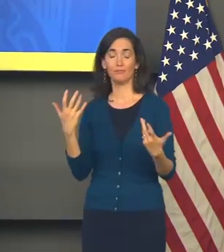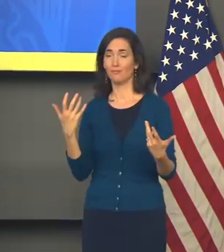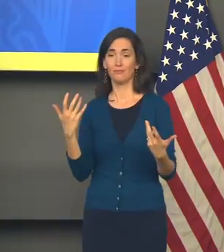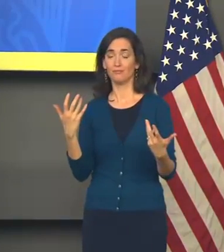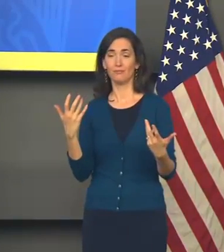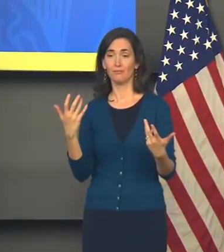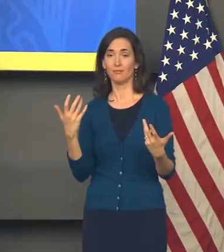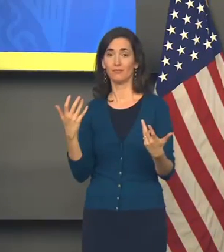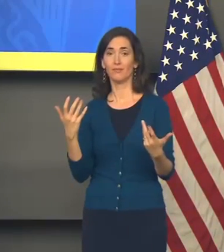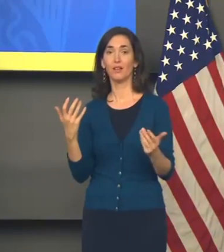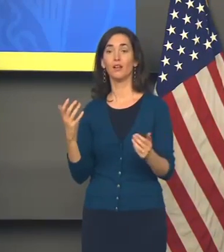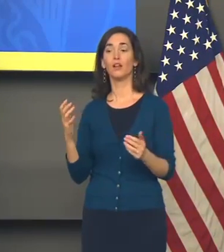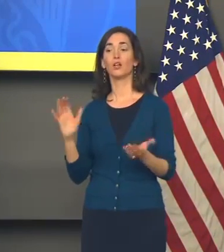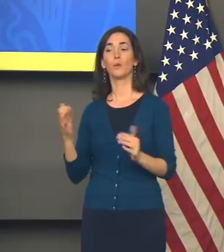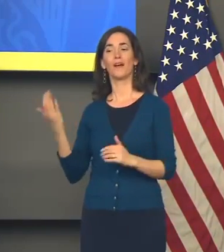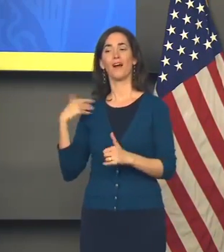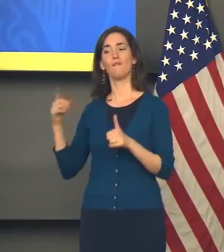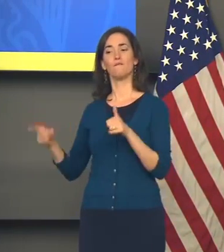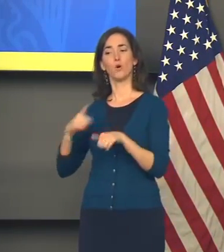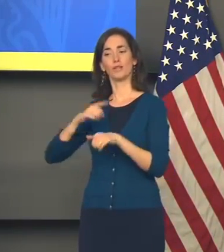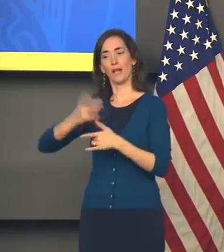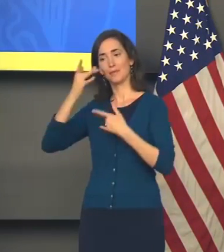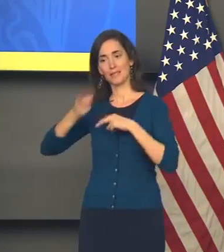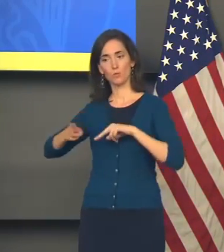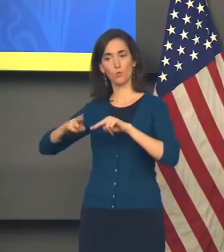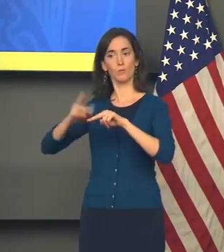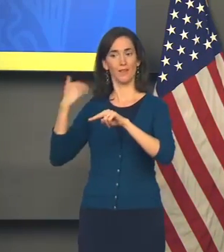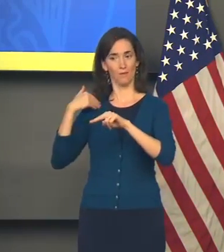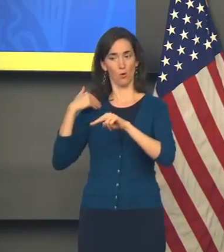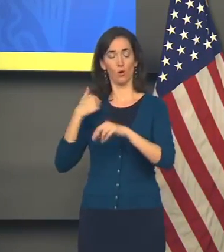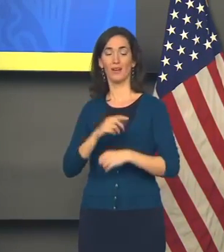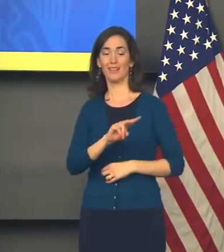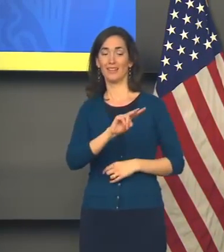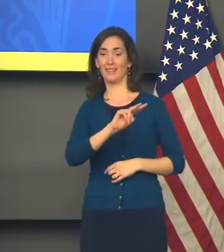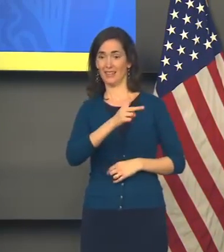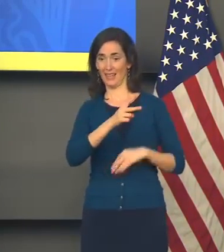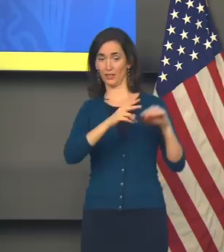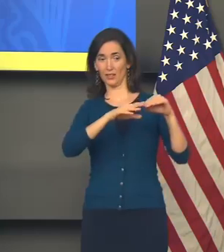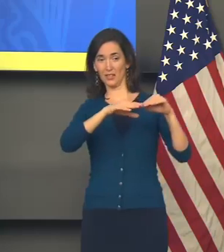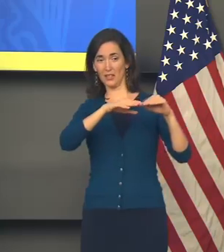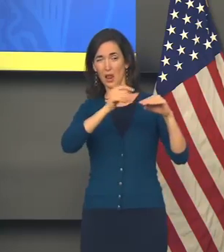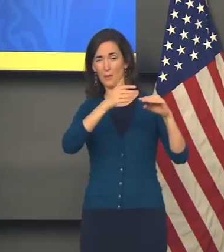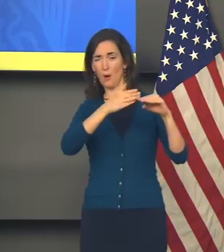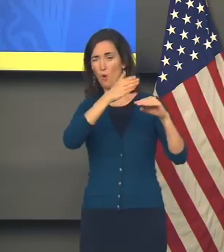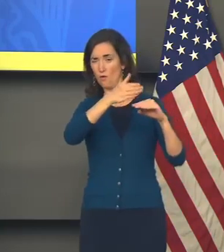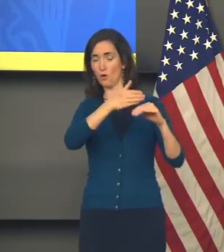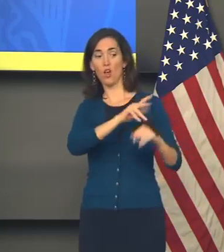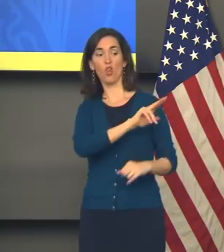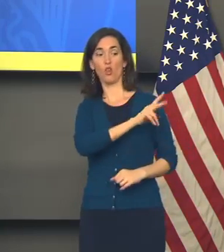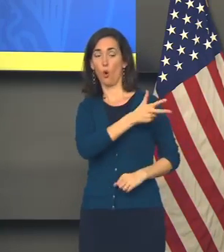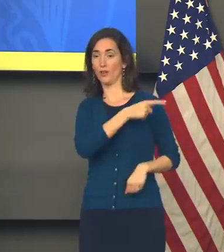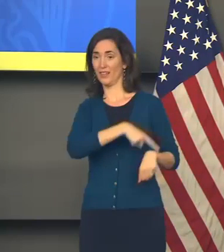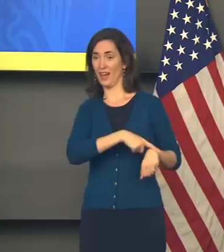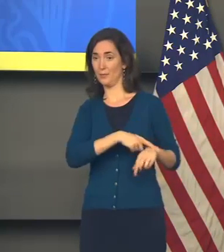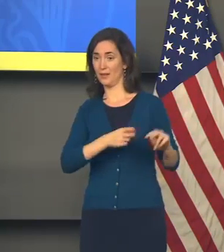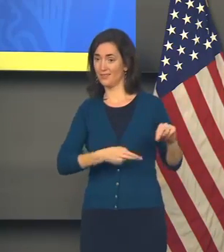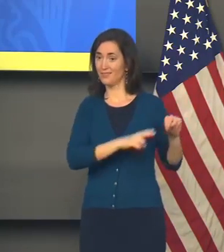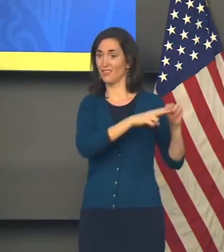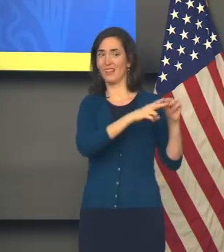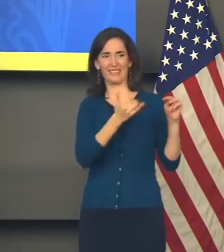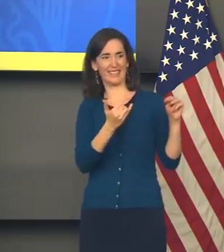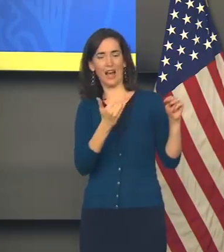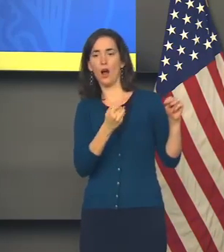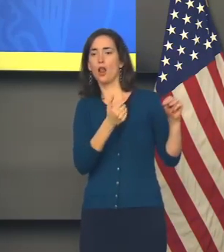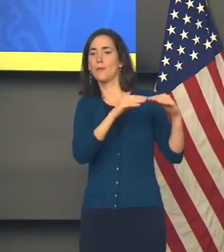just below our first surge, just above our second surge, and just below our third surge. Again, with really no sign at all that